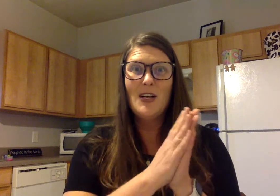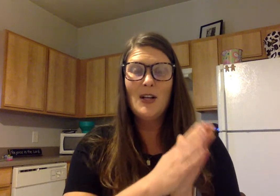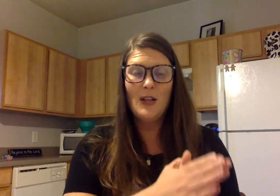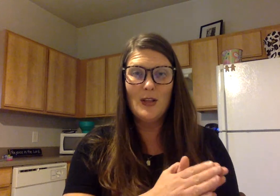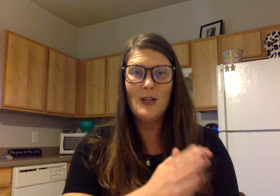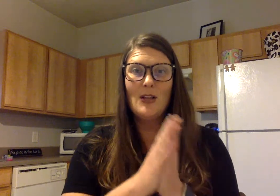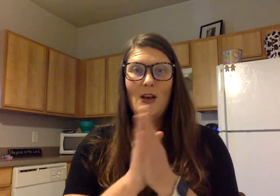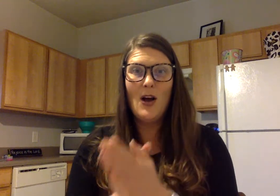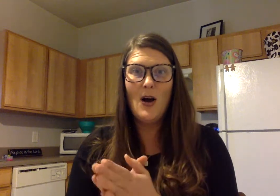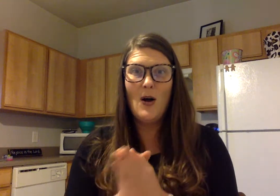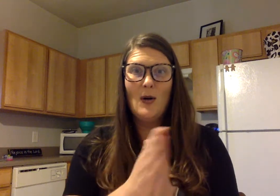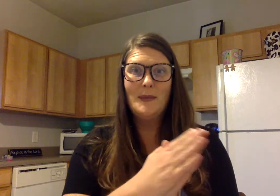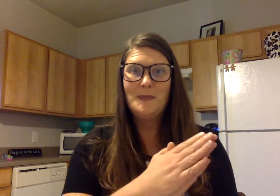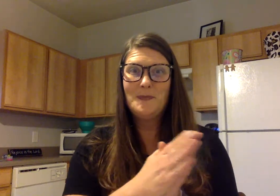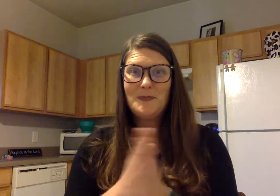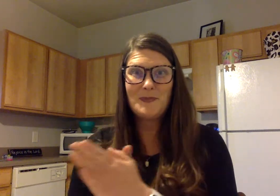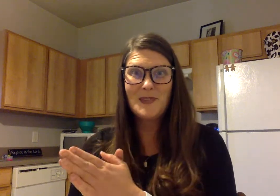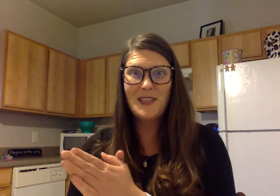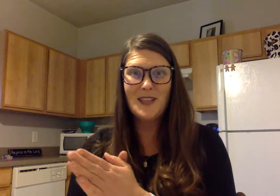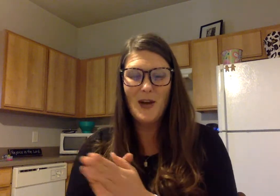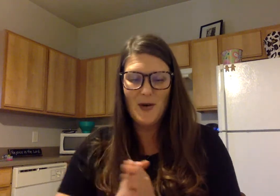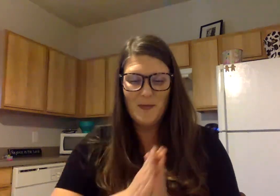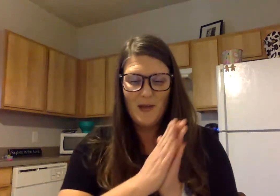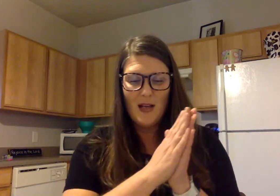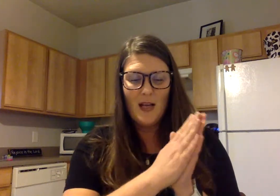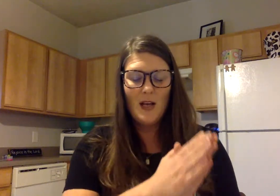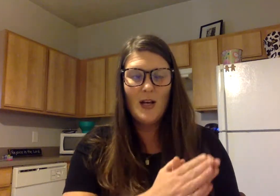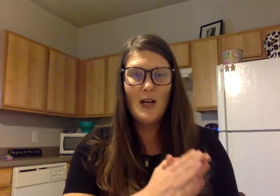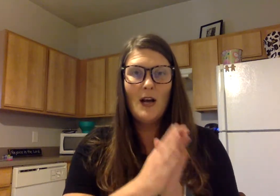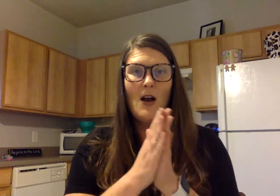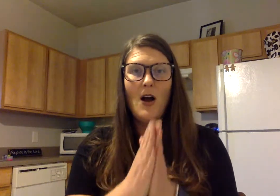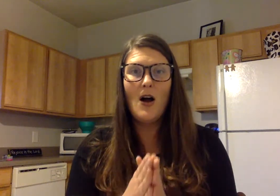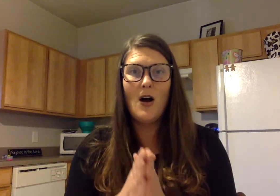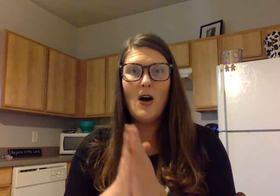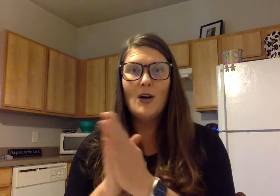all all law all